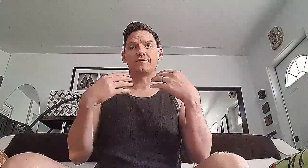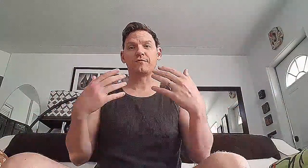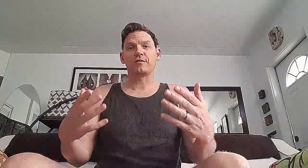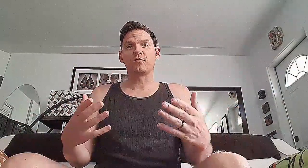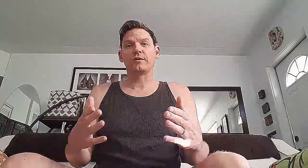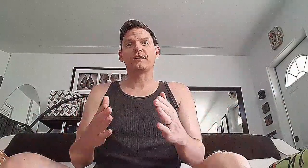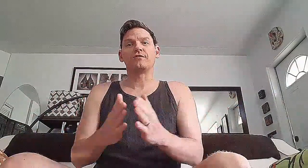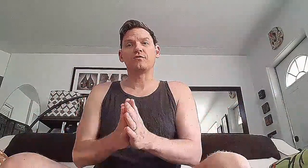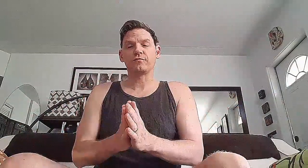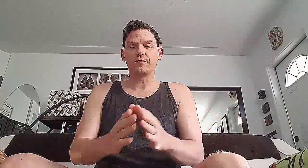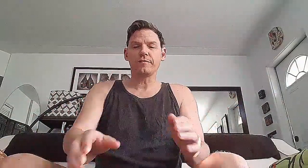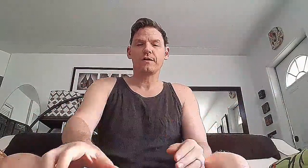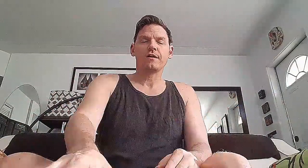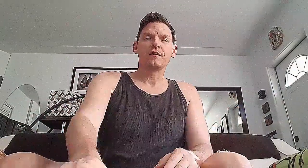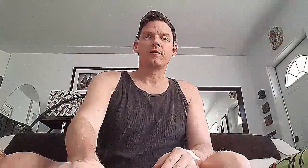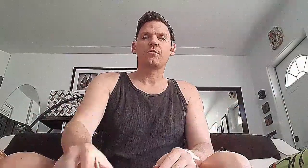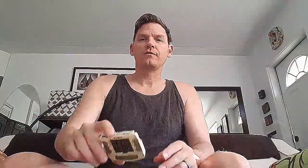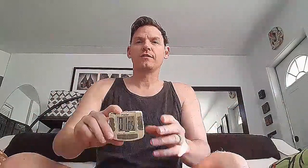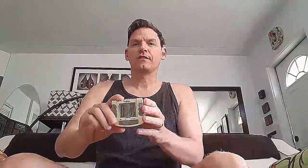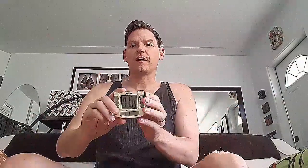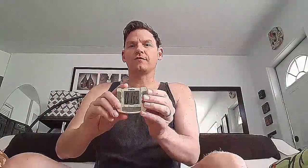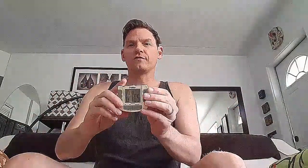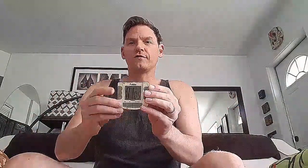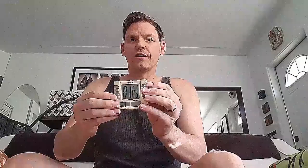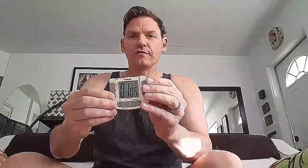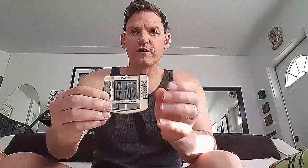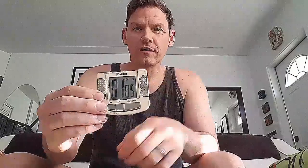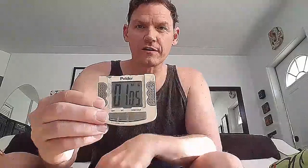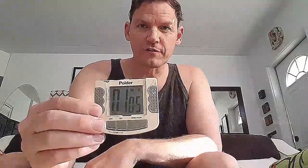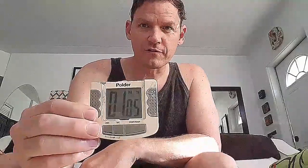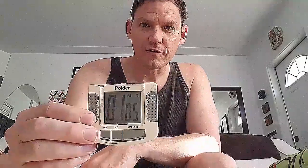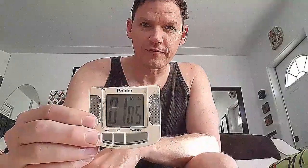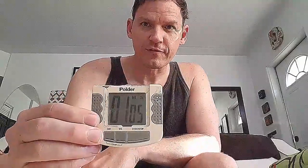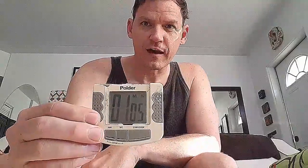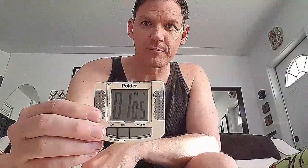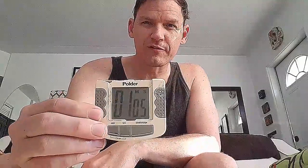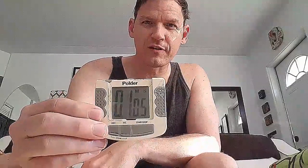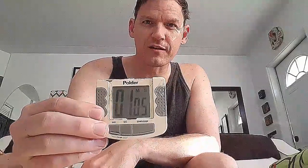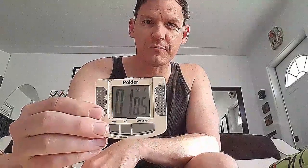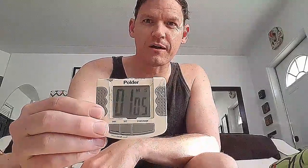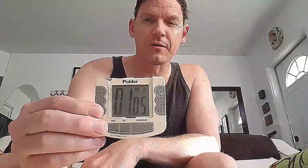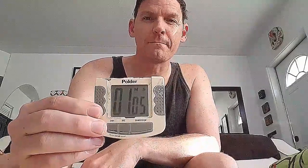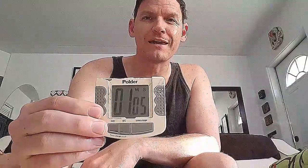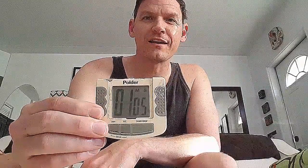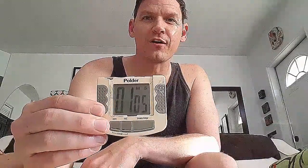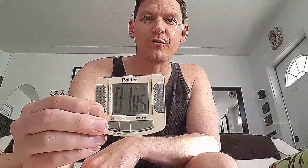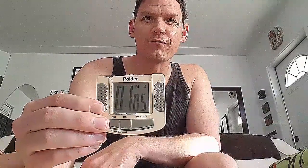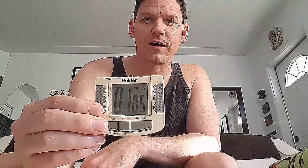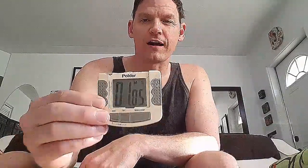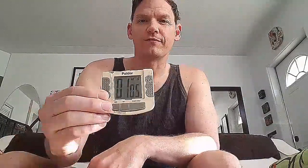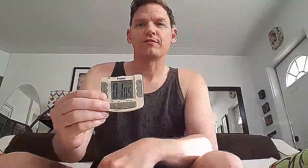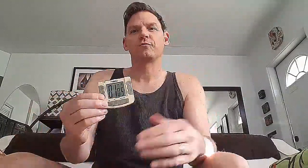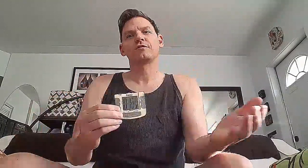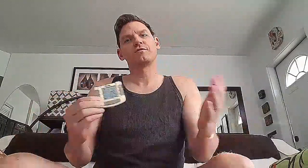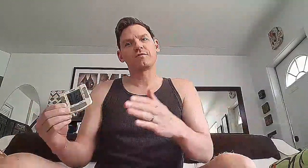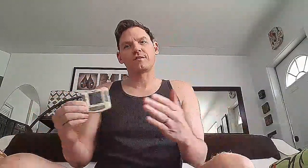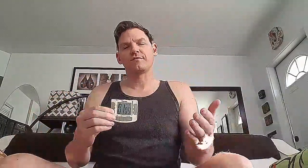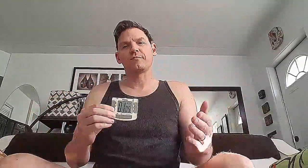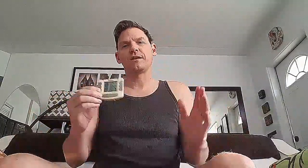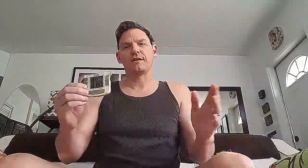this very quick and useful. Now one thing I suggest, get yourself a timer set at about a minute 05 because you want to do sets of a minute